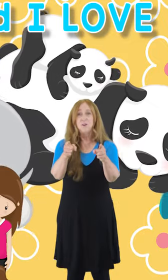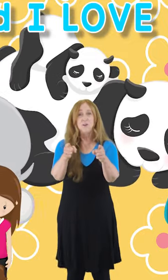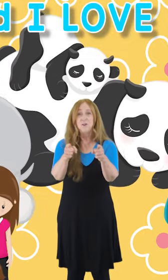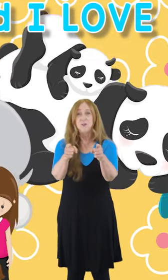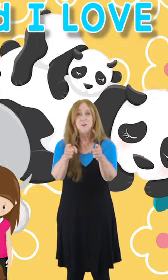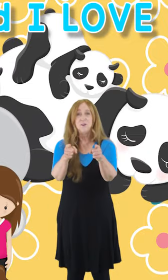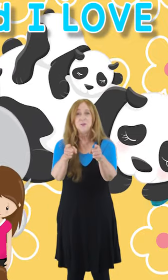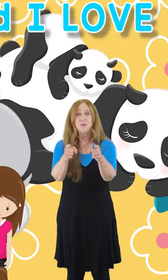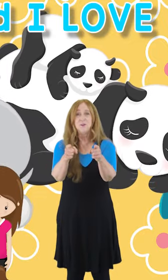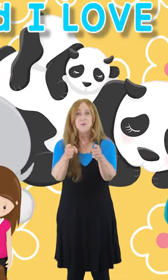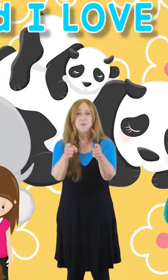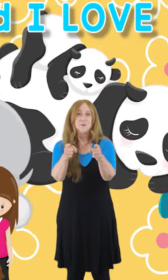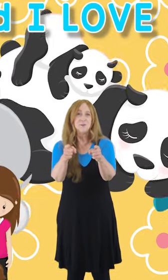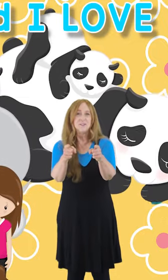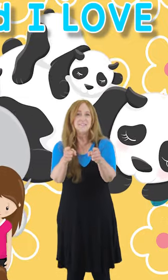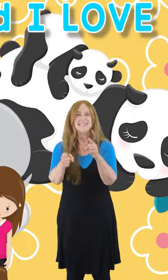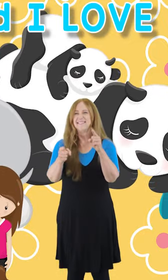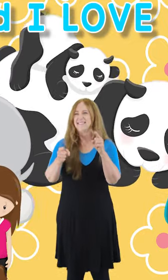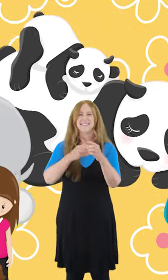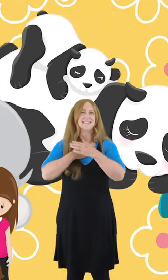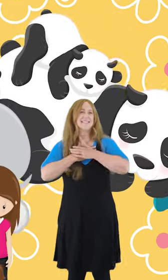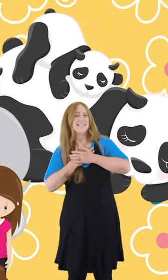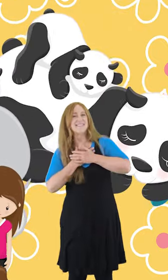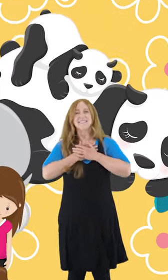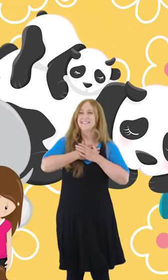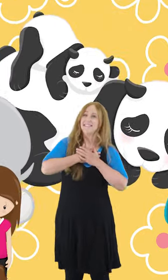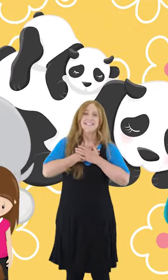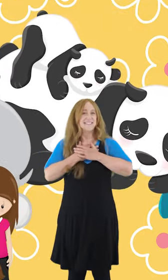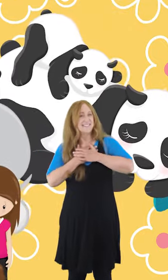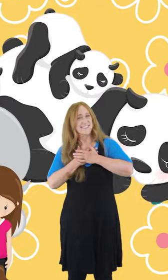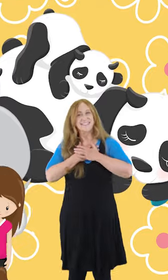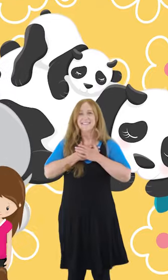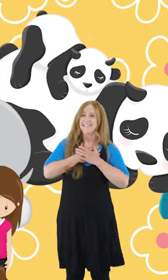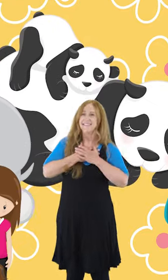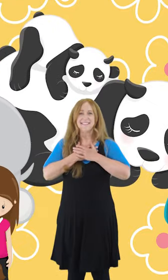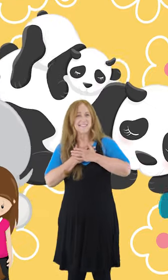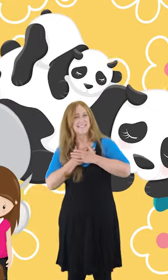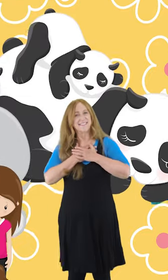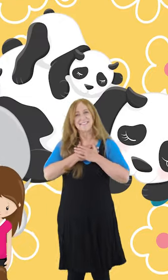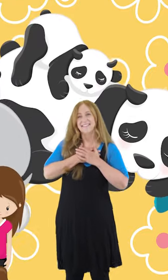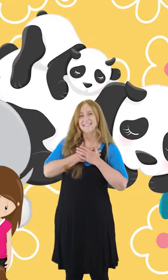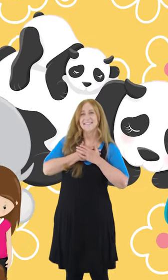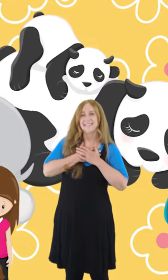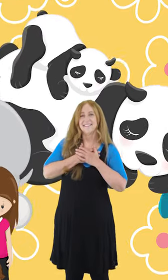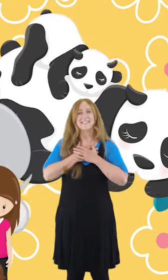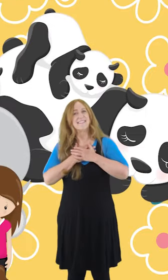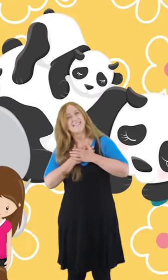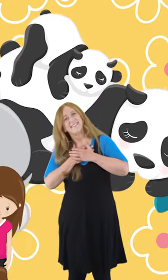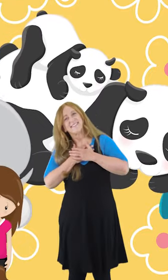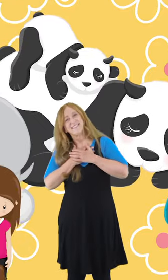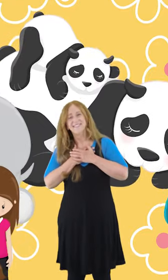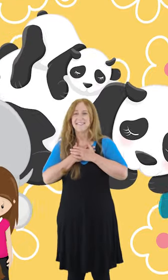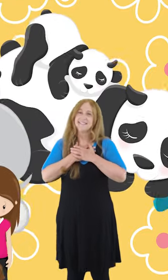-oo-oo-oo-oo-oo